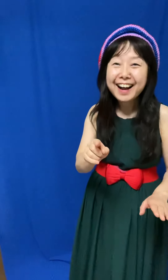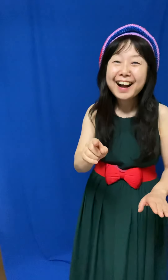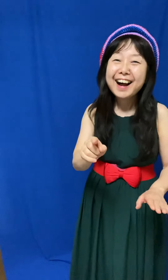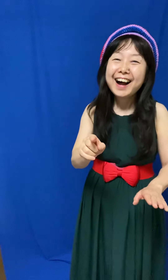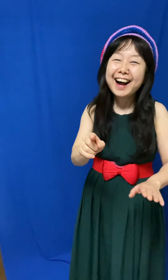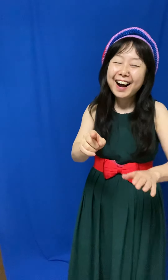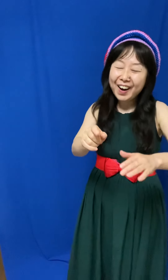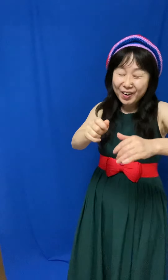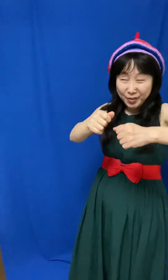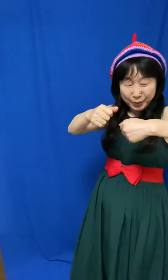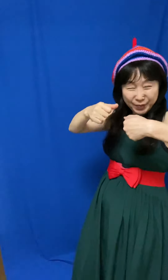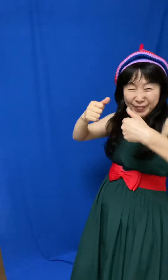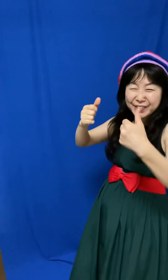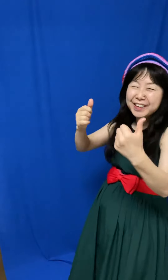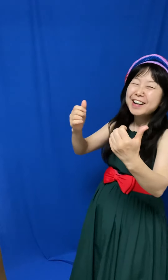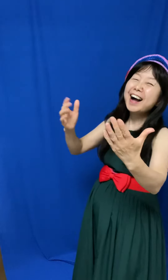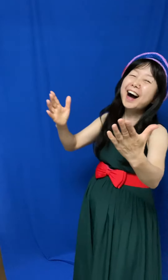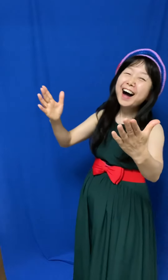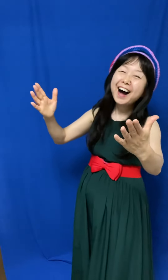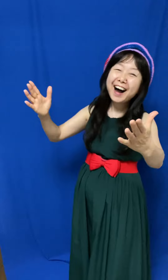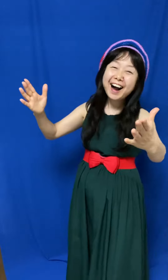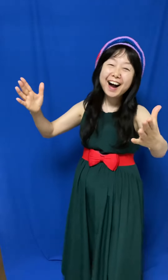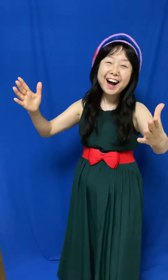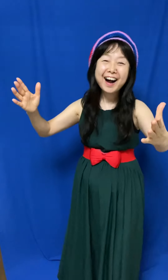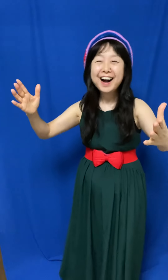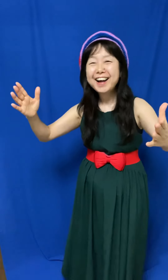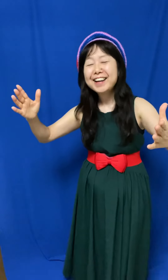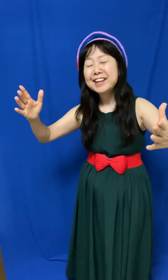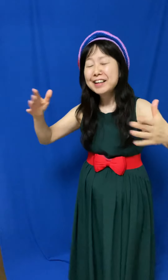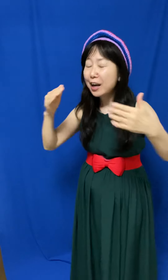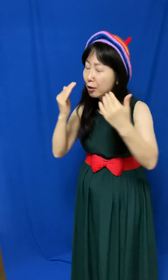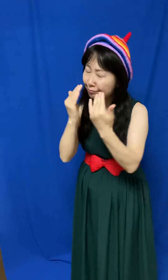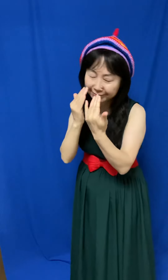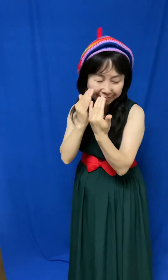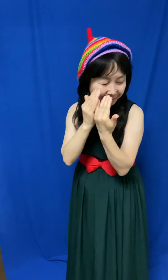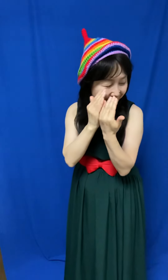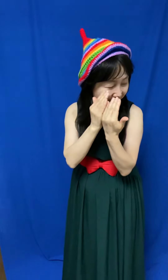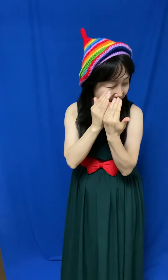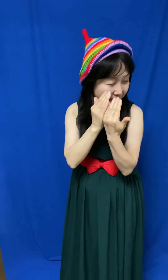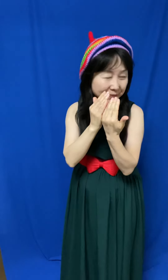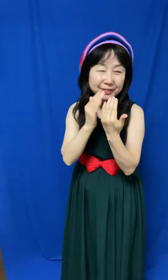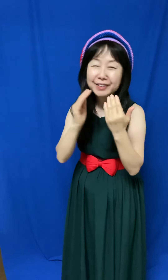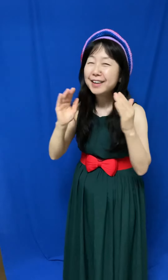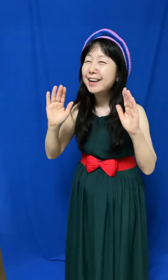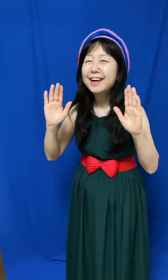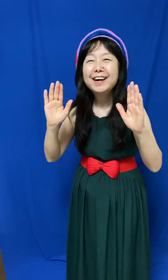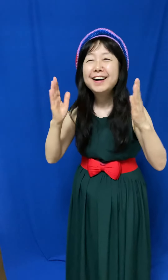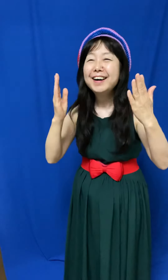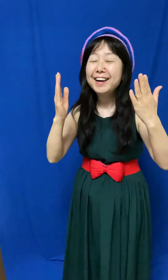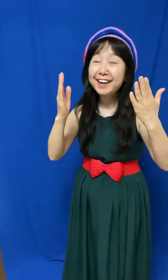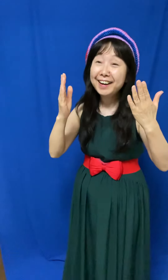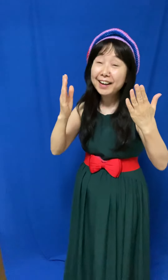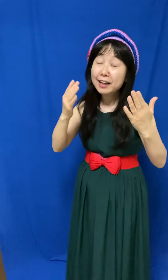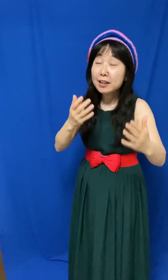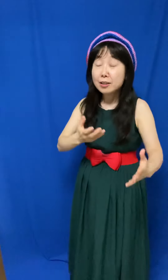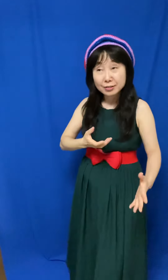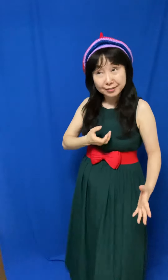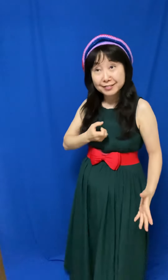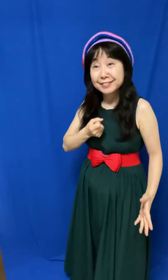open arms Nothing to hide Believe